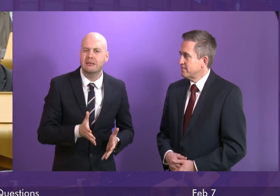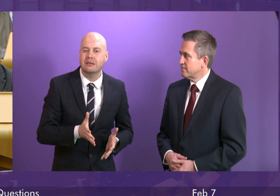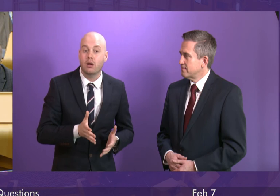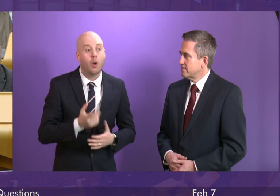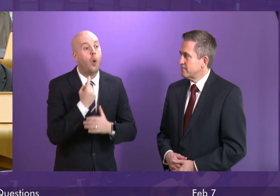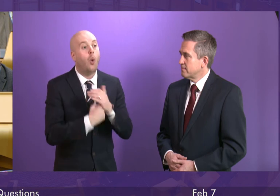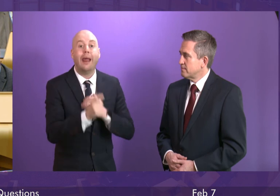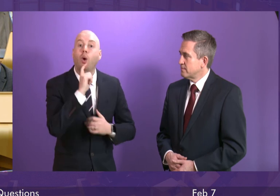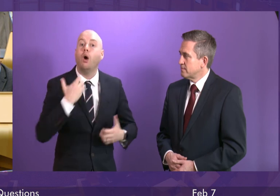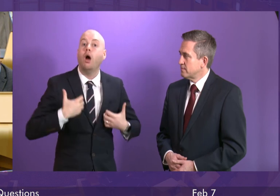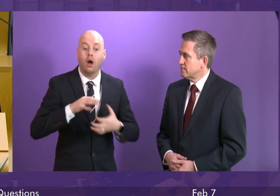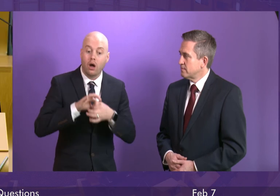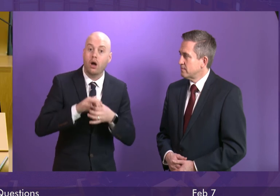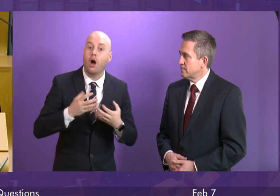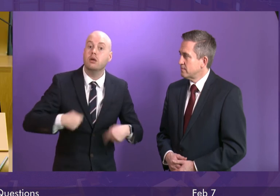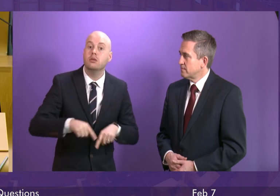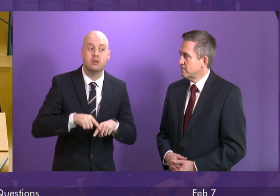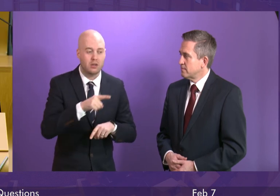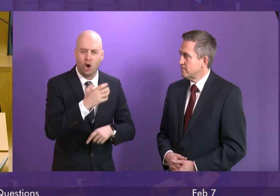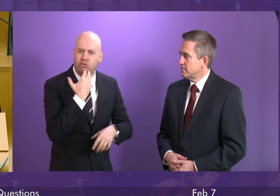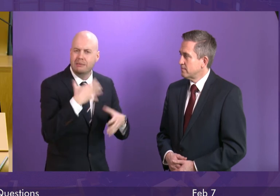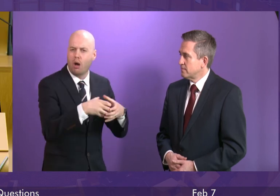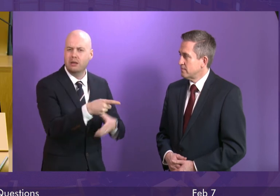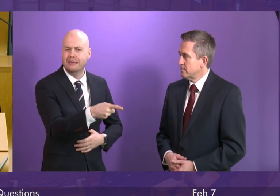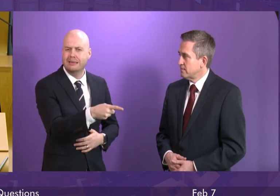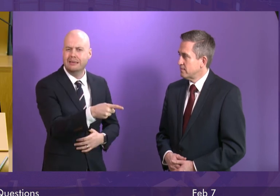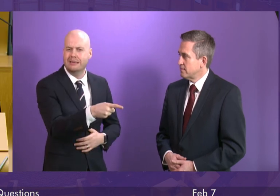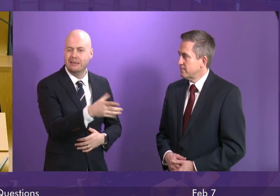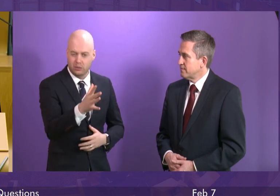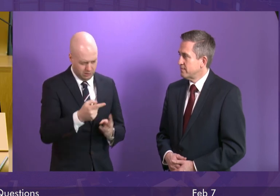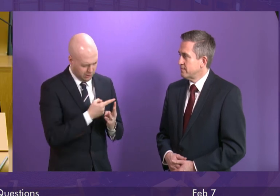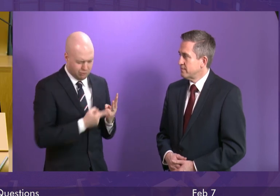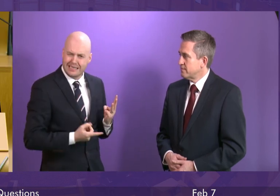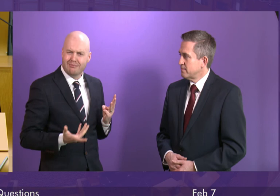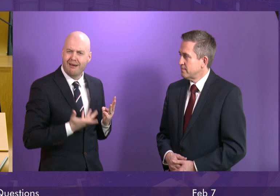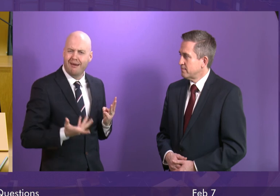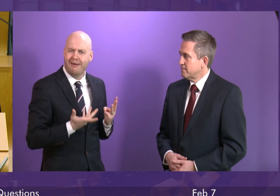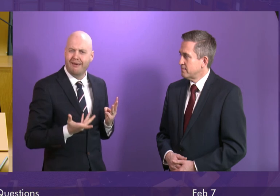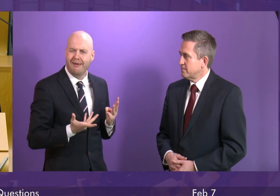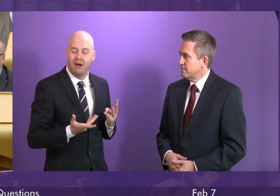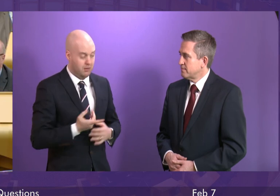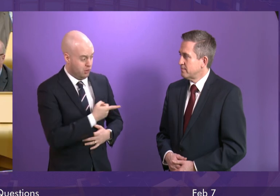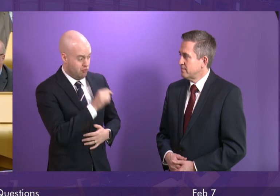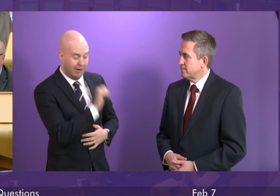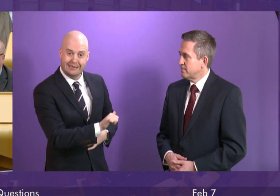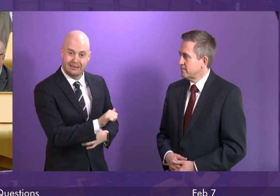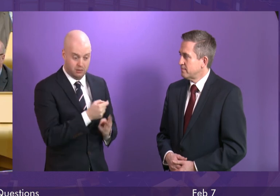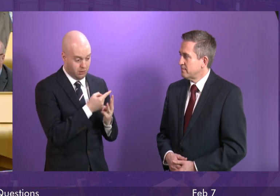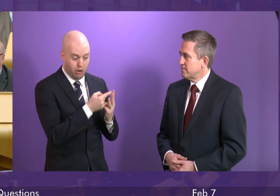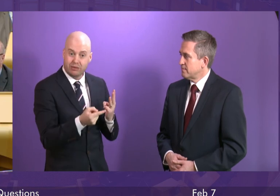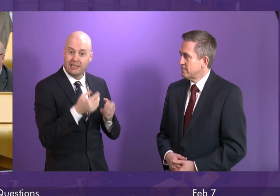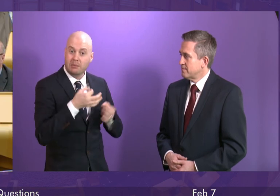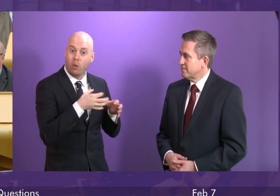to engage constructively in that process So my message to Mr. Whiteman is he is right The Labour Party the Tories and the Liberal